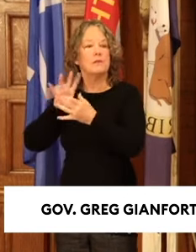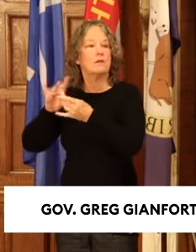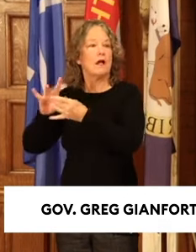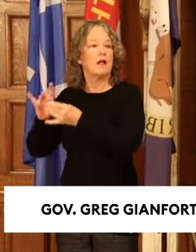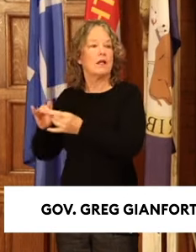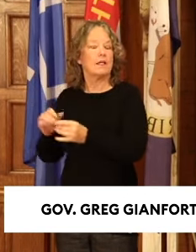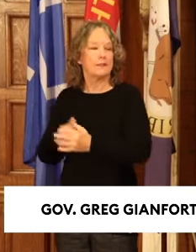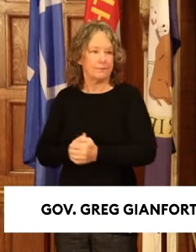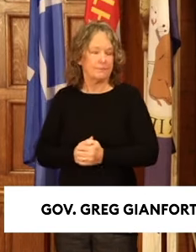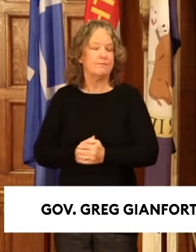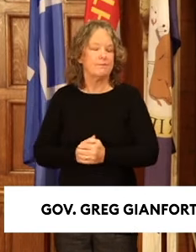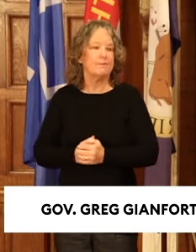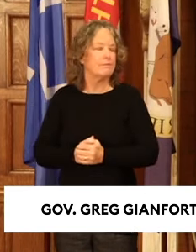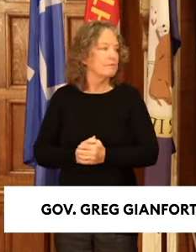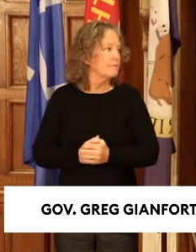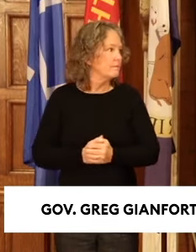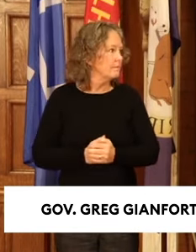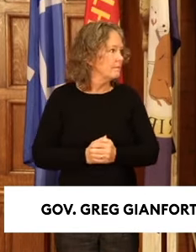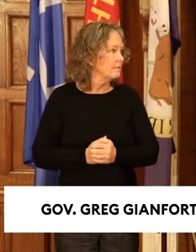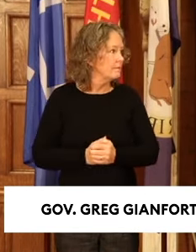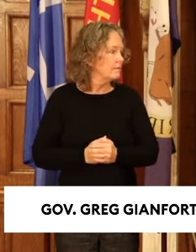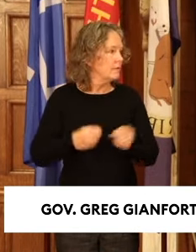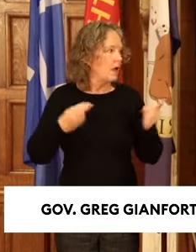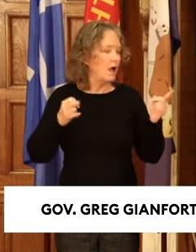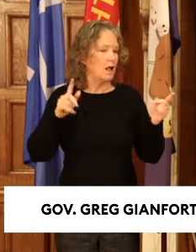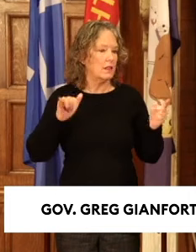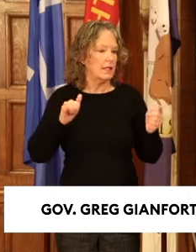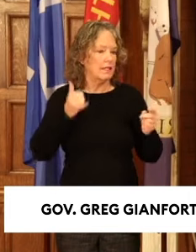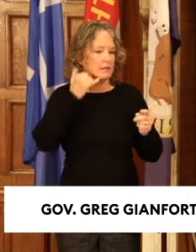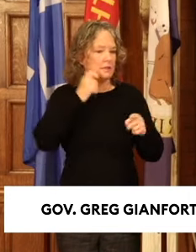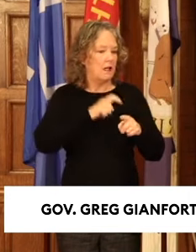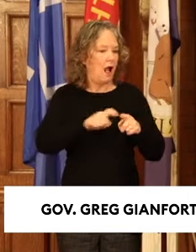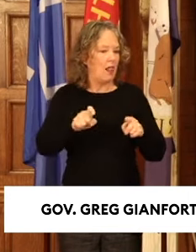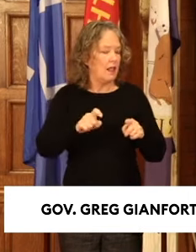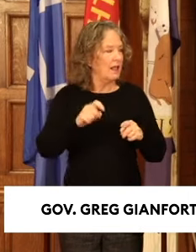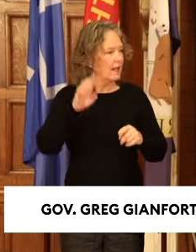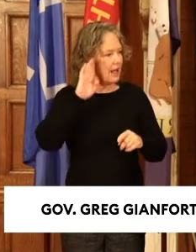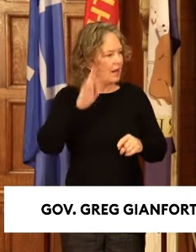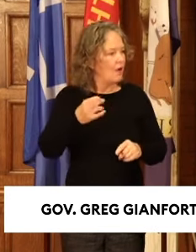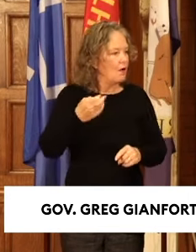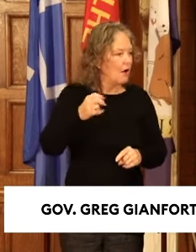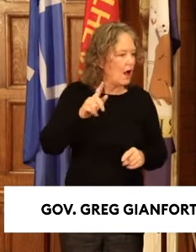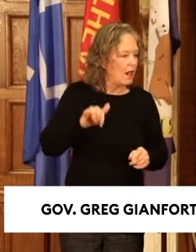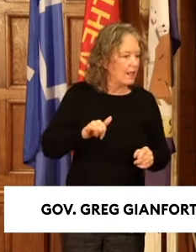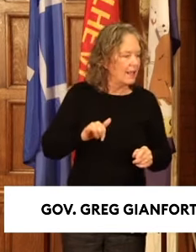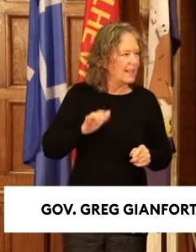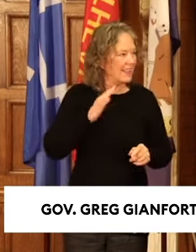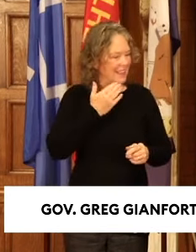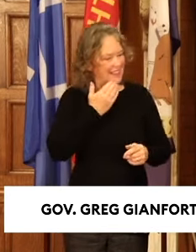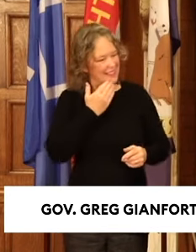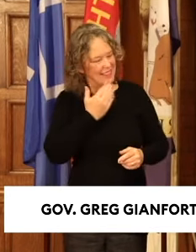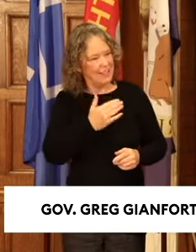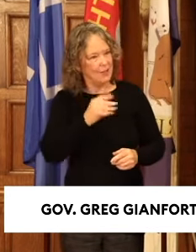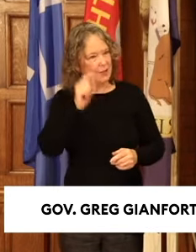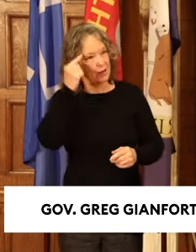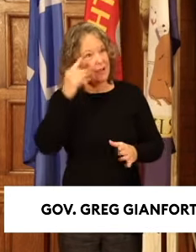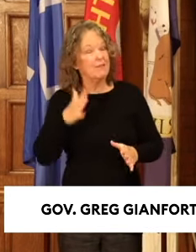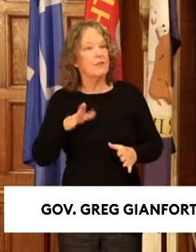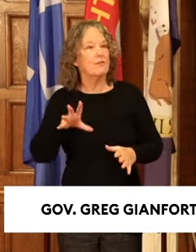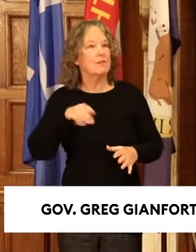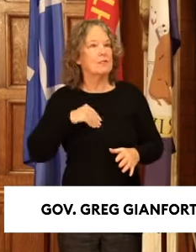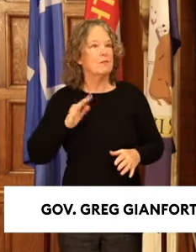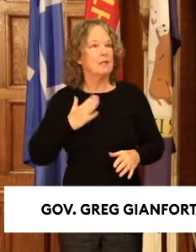Do we have an online question? That's Holly Michaels calling in online. Hi, Holly. Hey, Governor. Thanks for taking my question.